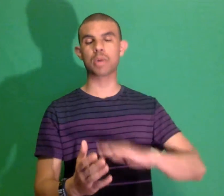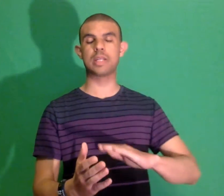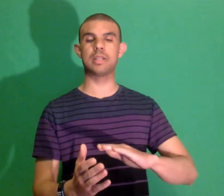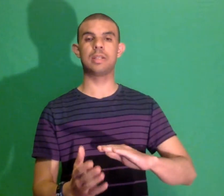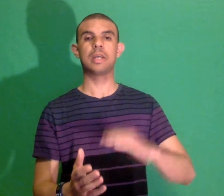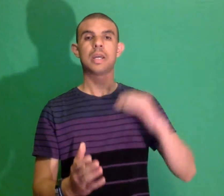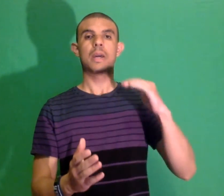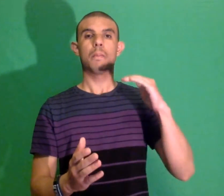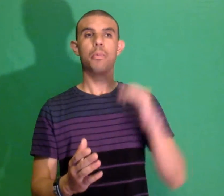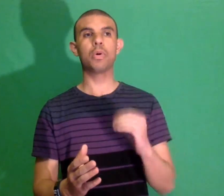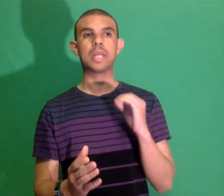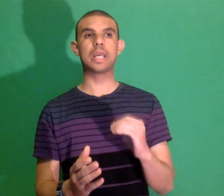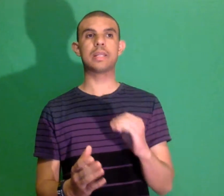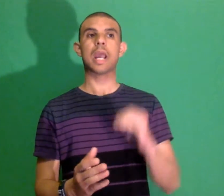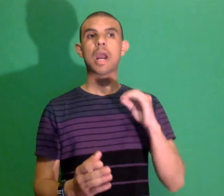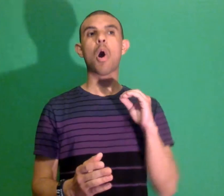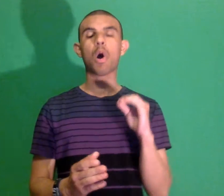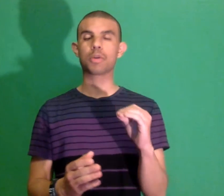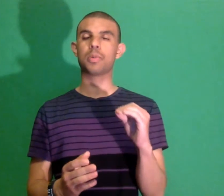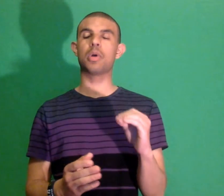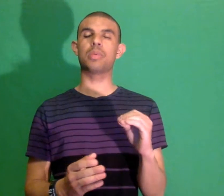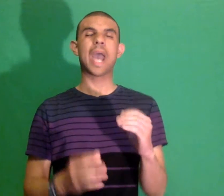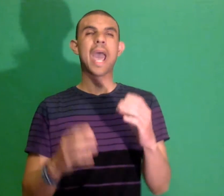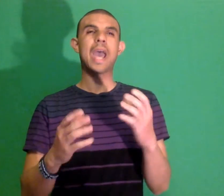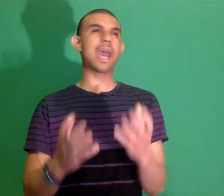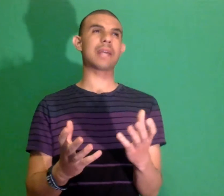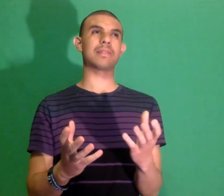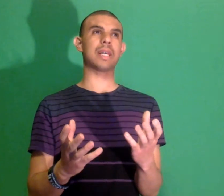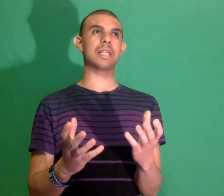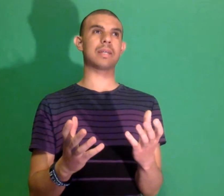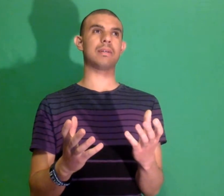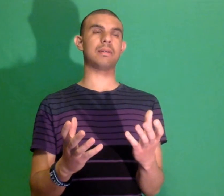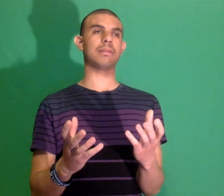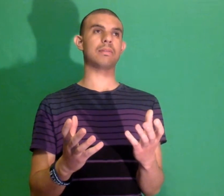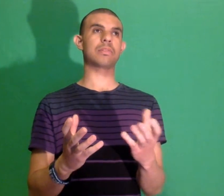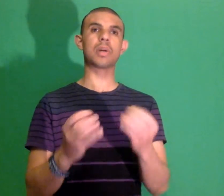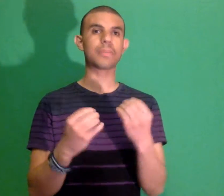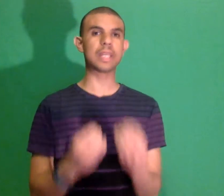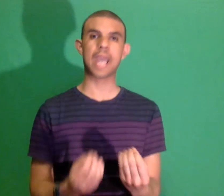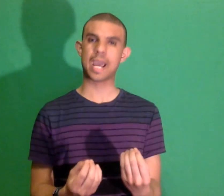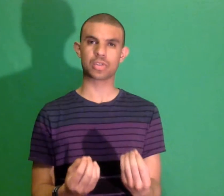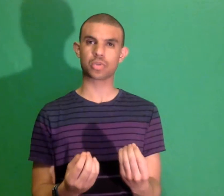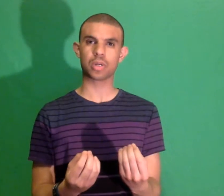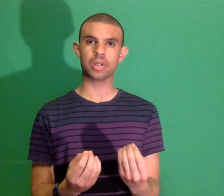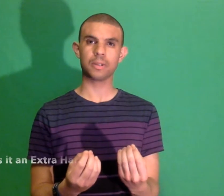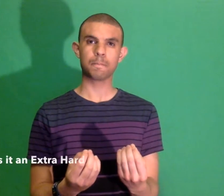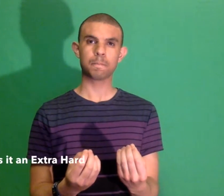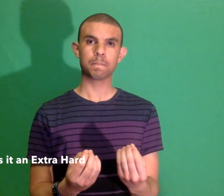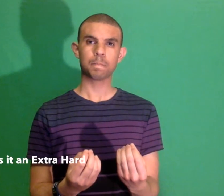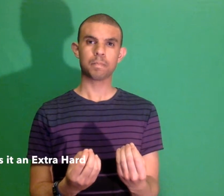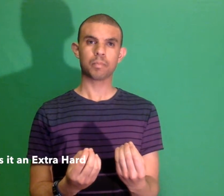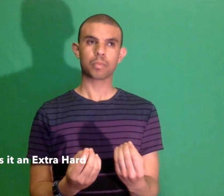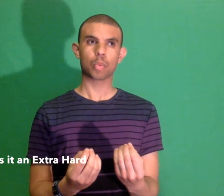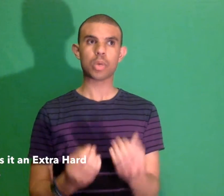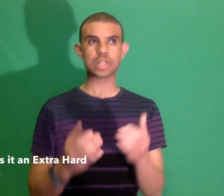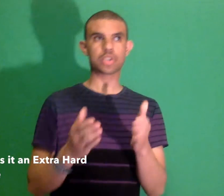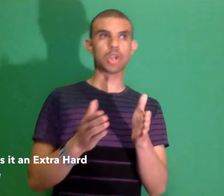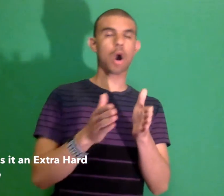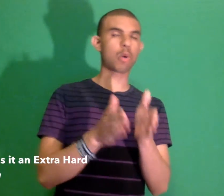put in a hard mode as like something extra when it should already